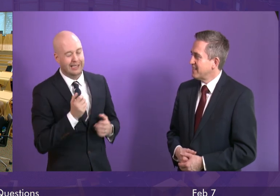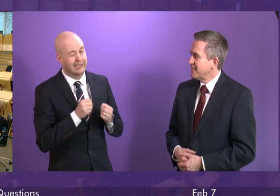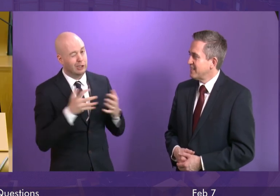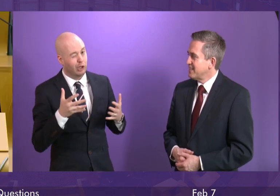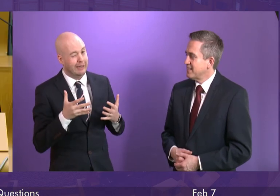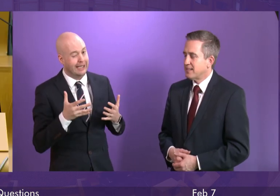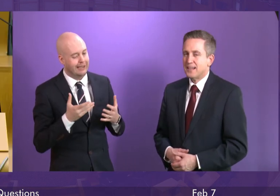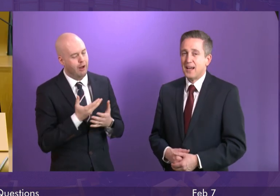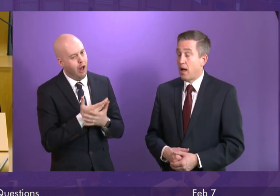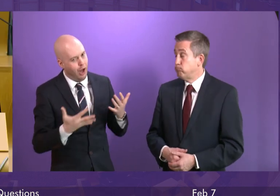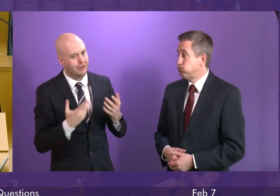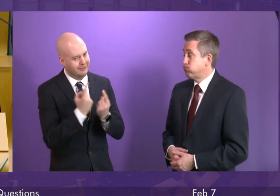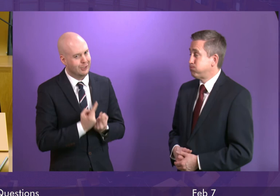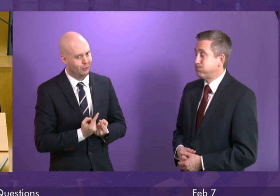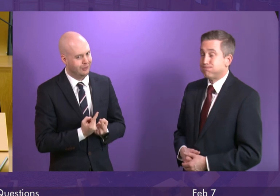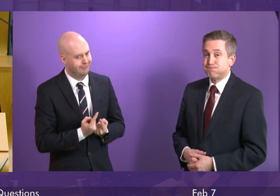different issues